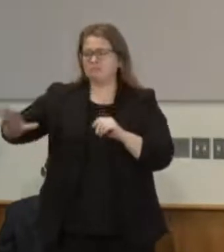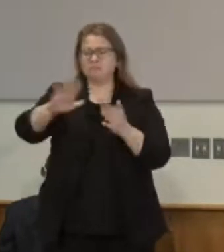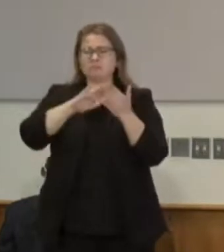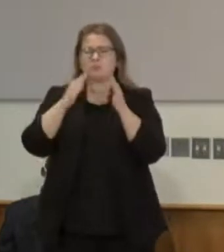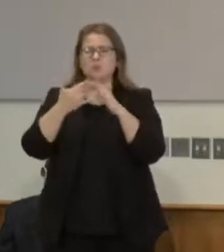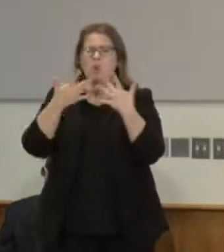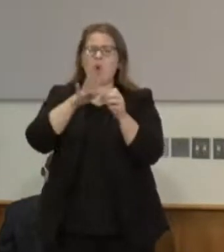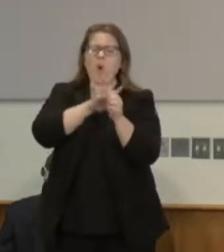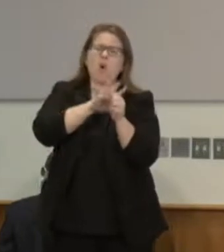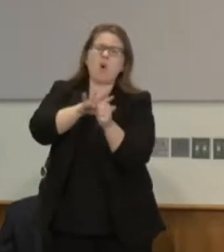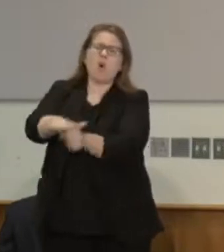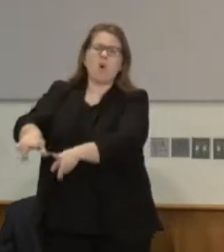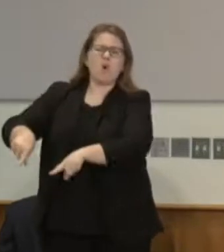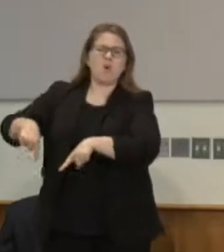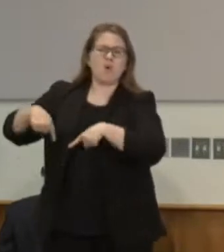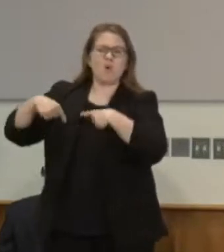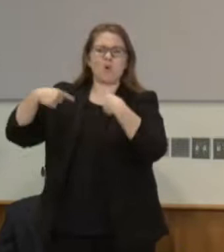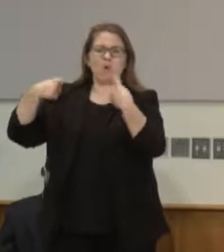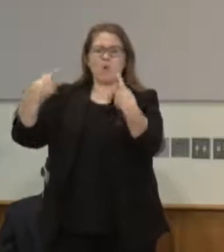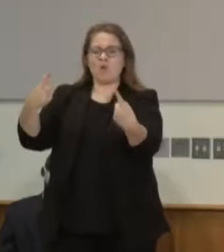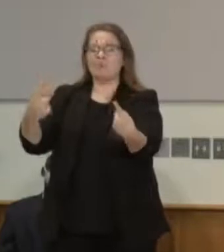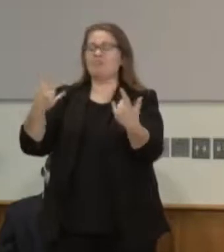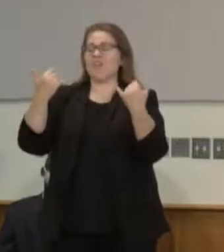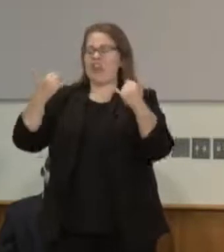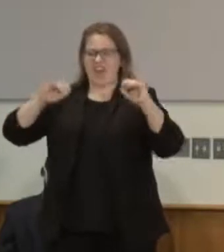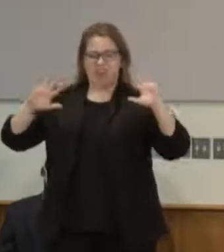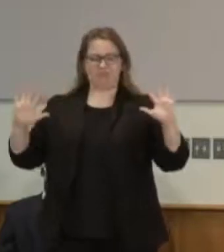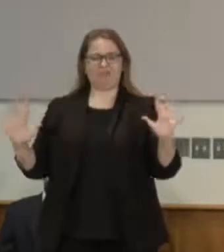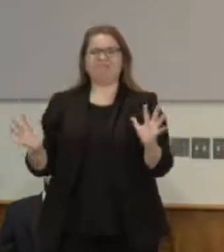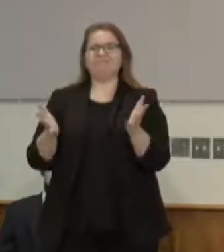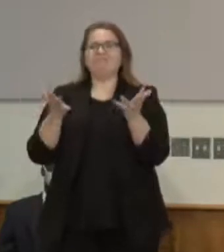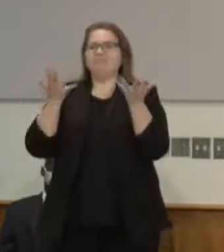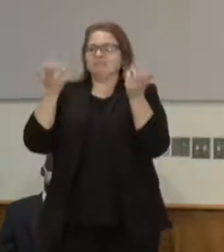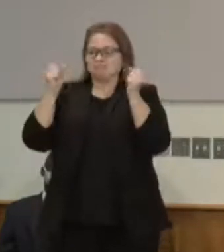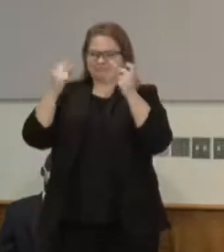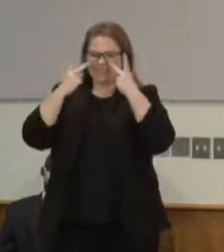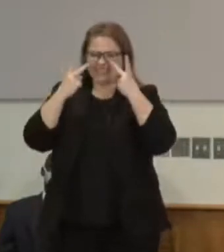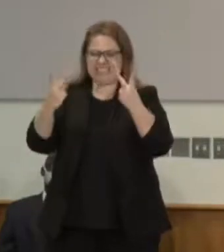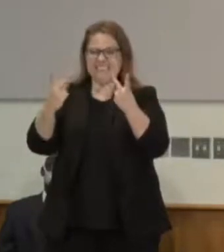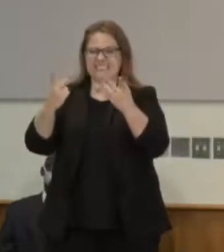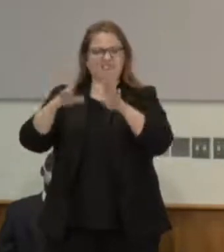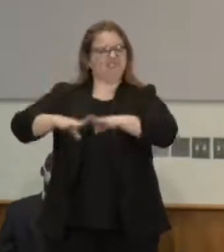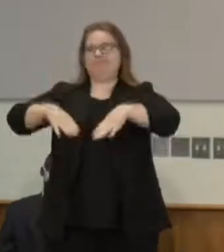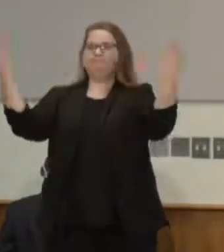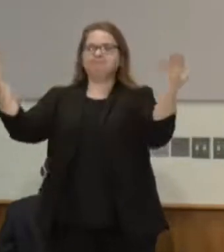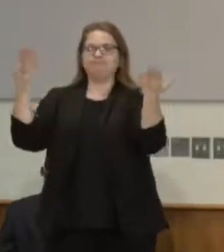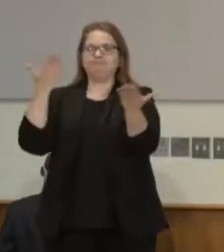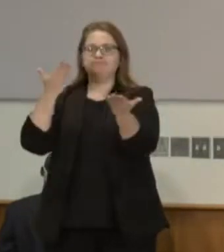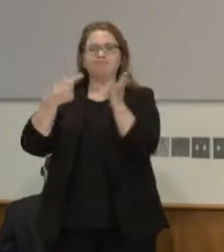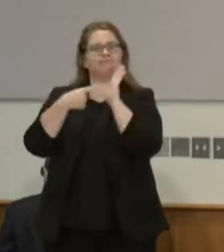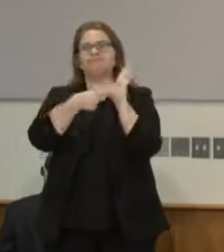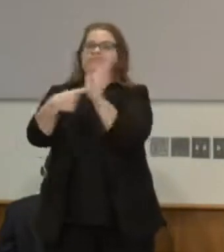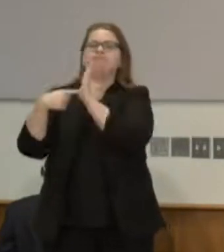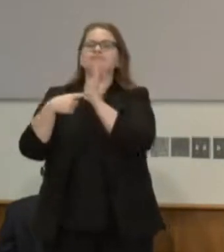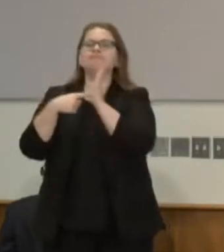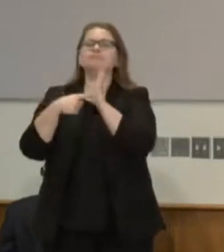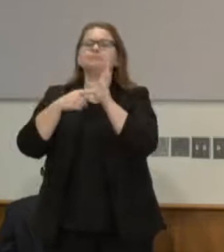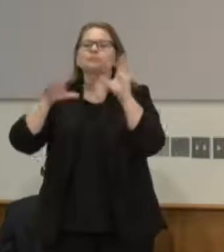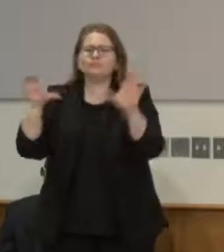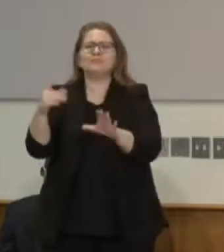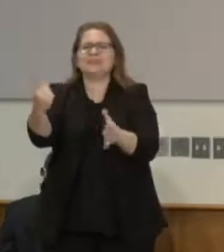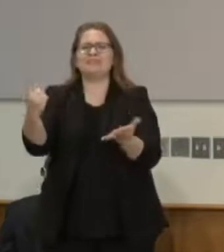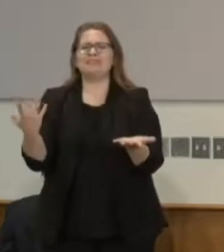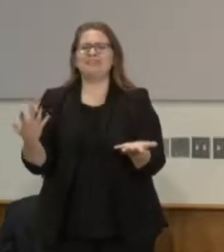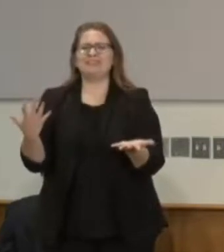risen up to the level that right now we must do something about this this is not about right versus wrong